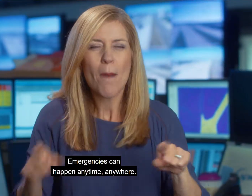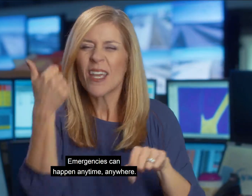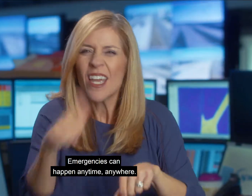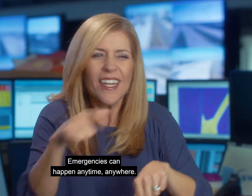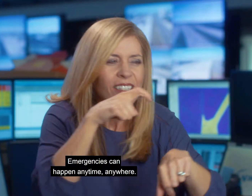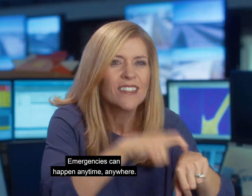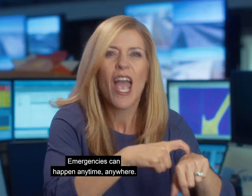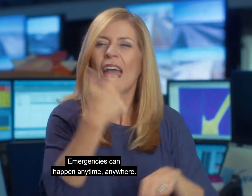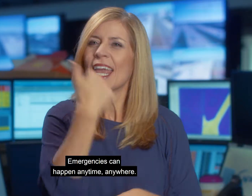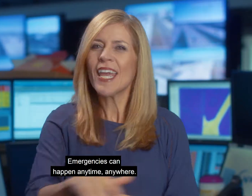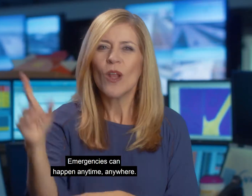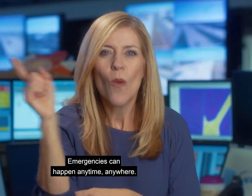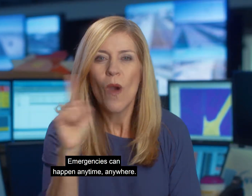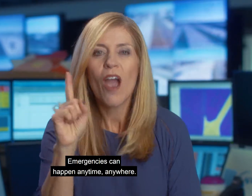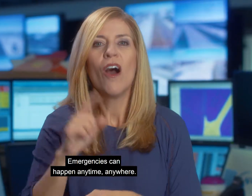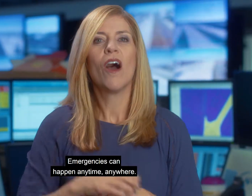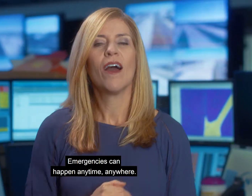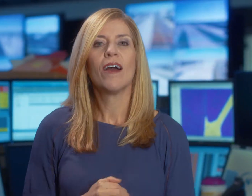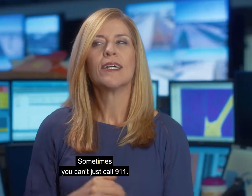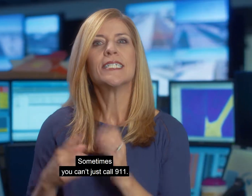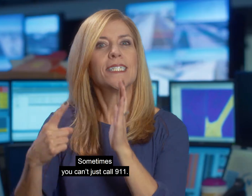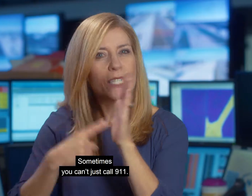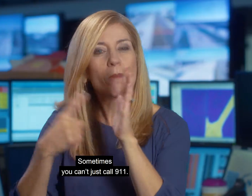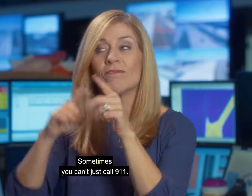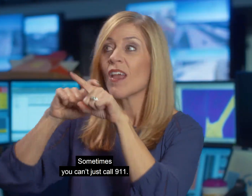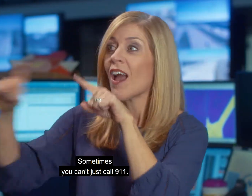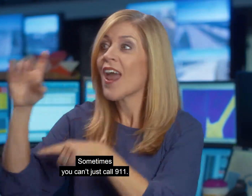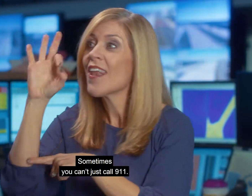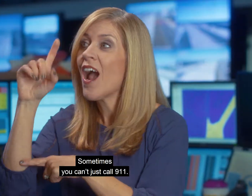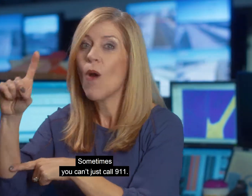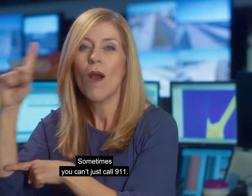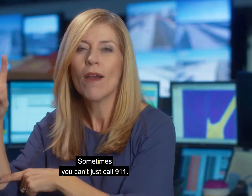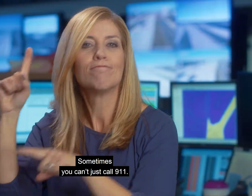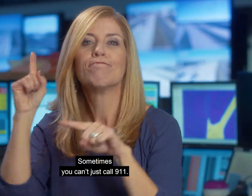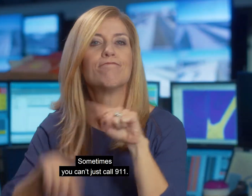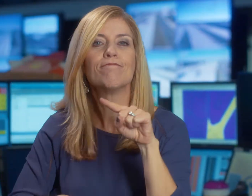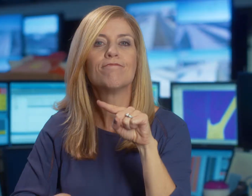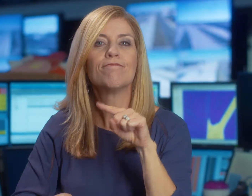Emergencies can happen anytime, anywhere. Sometimes you can't just call 911.